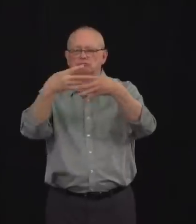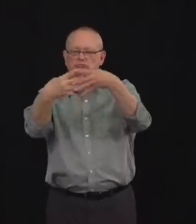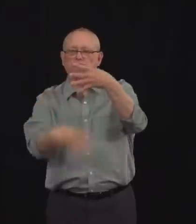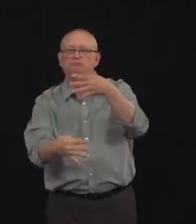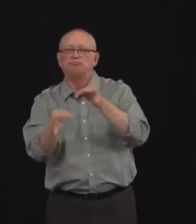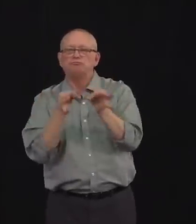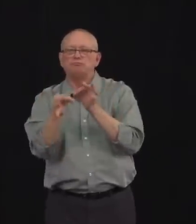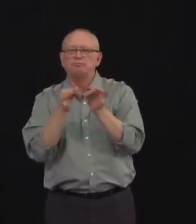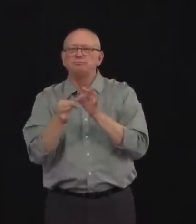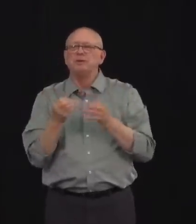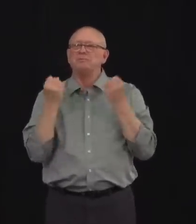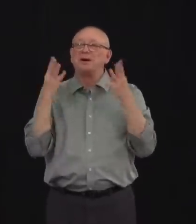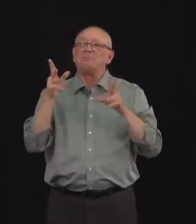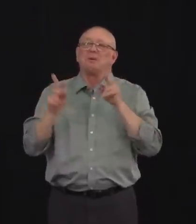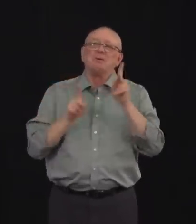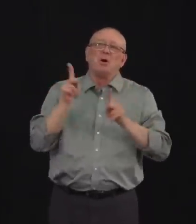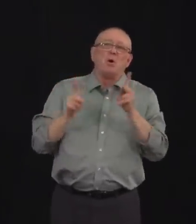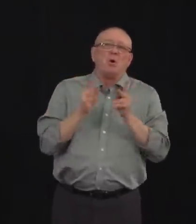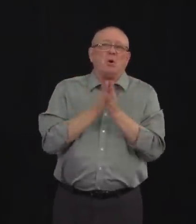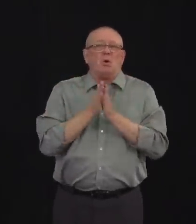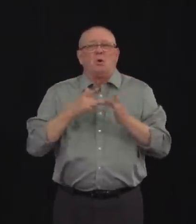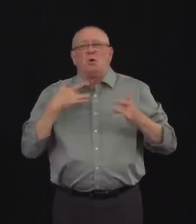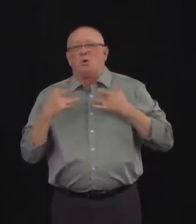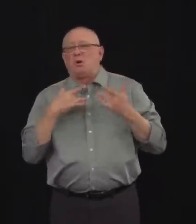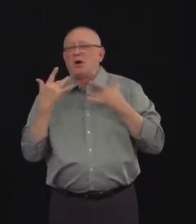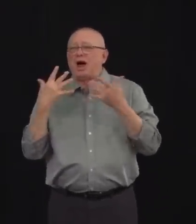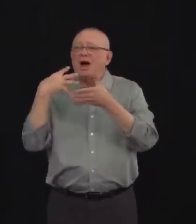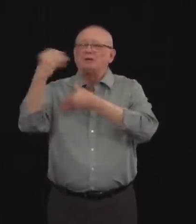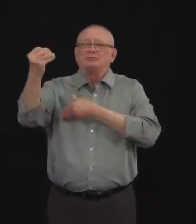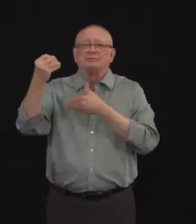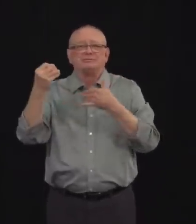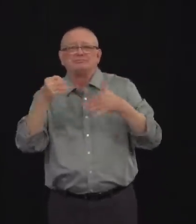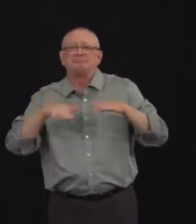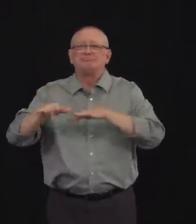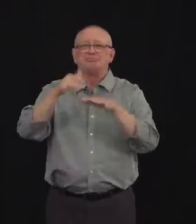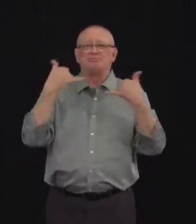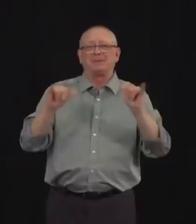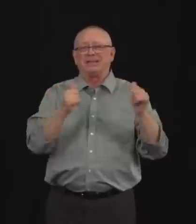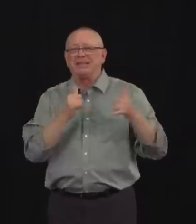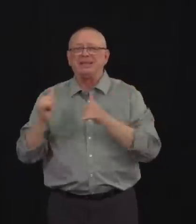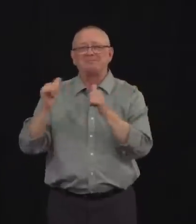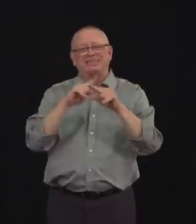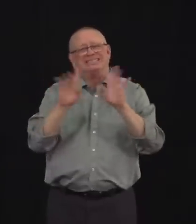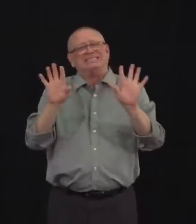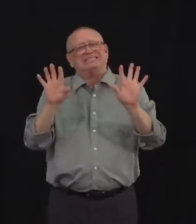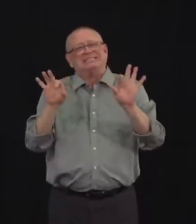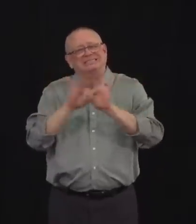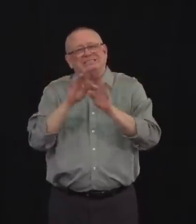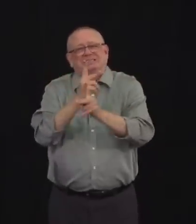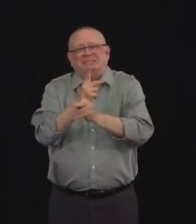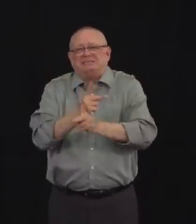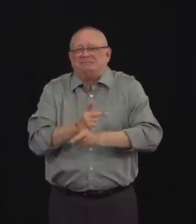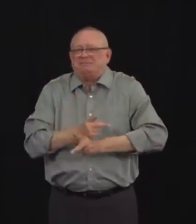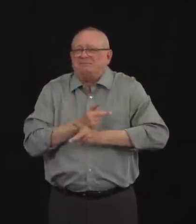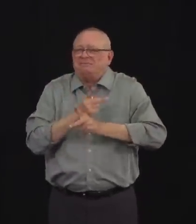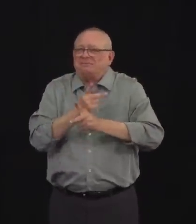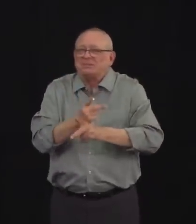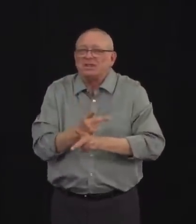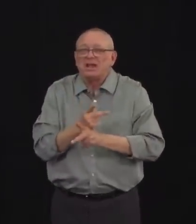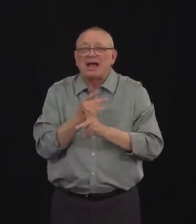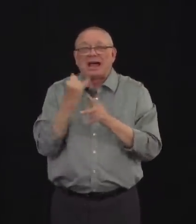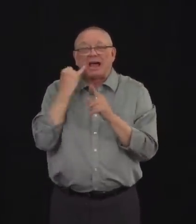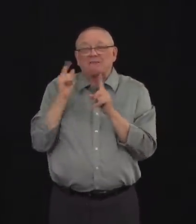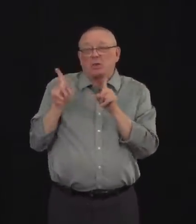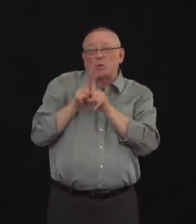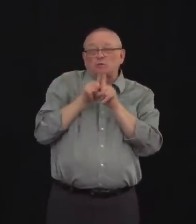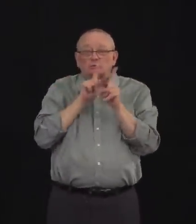favorite sport. But organized sports events, games and leagues present a high risk of transmission and